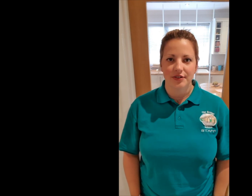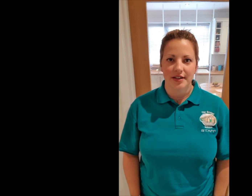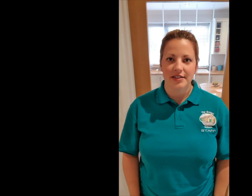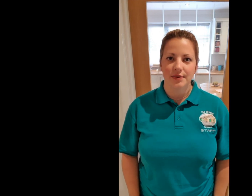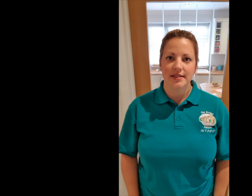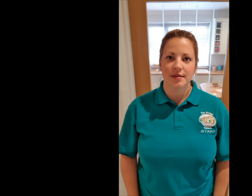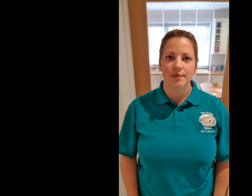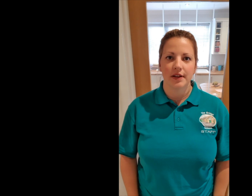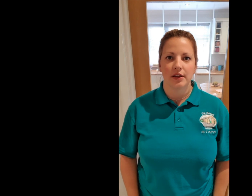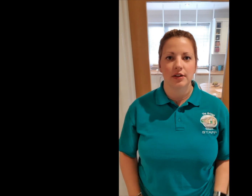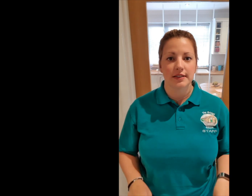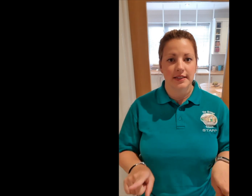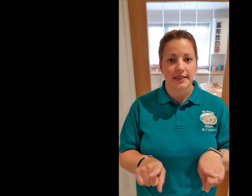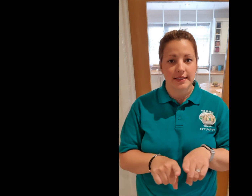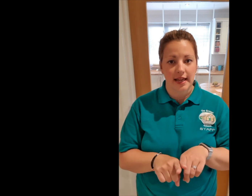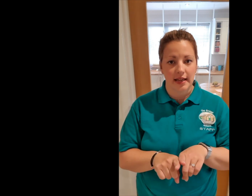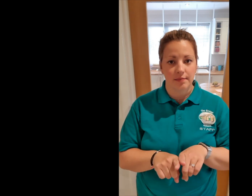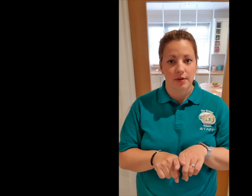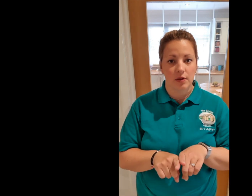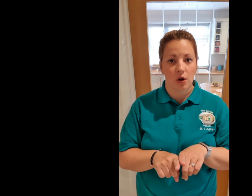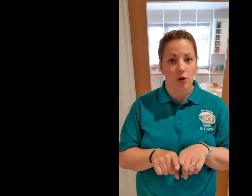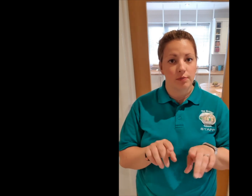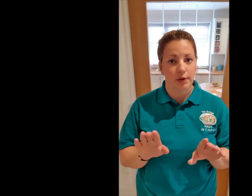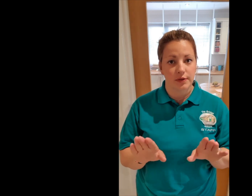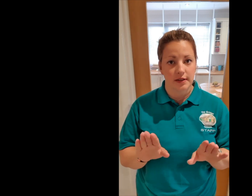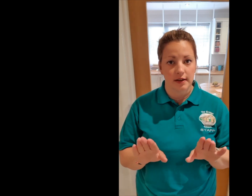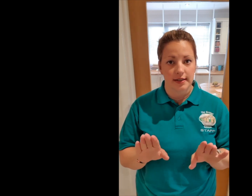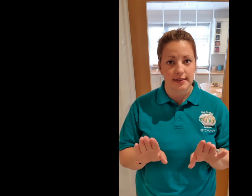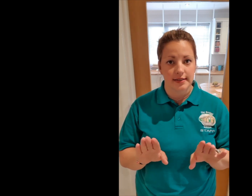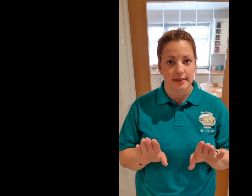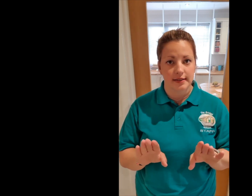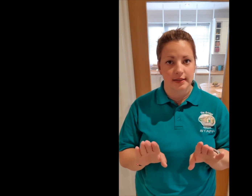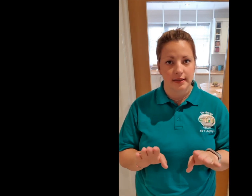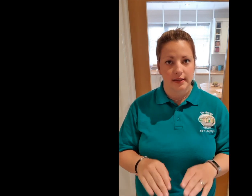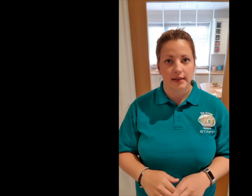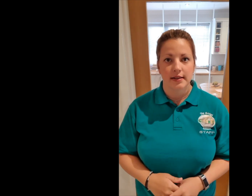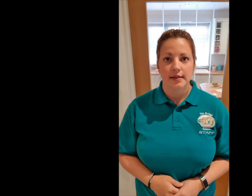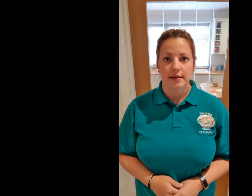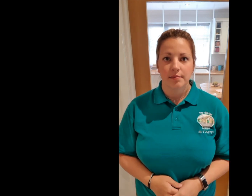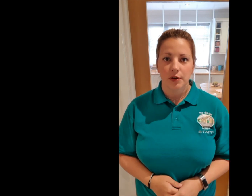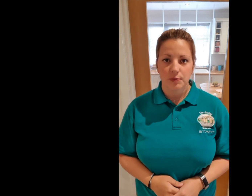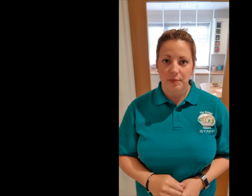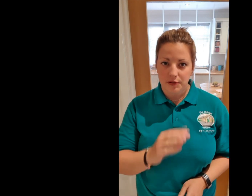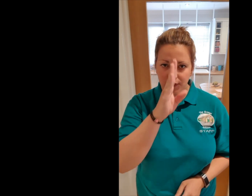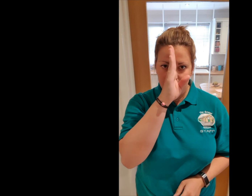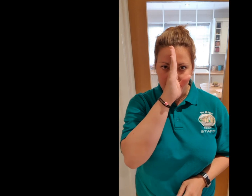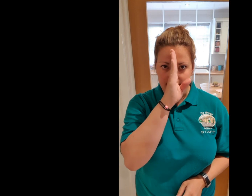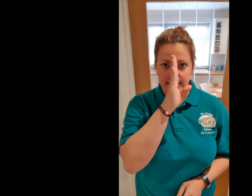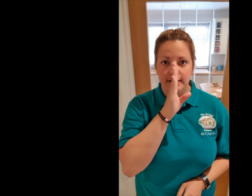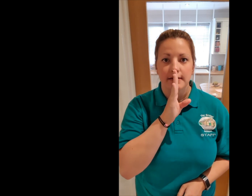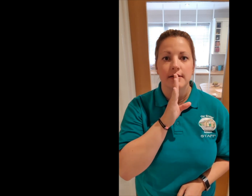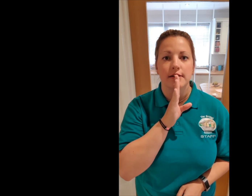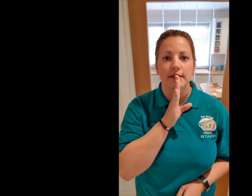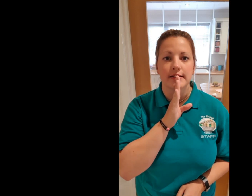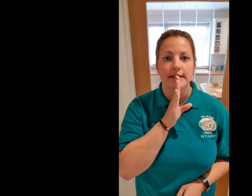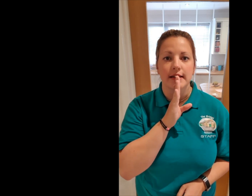is where something looks the same on both sides. Most people's faces look the same